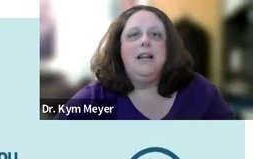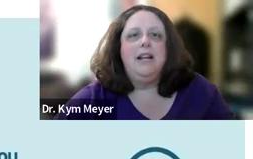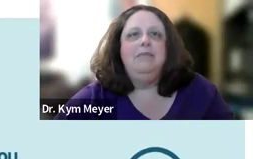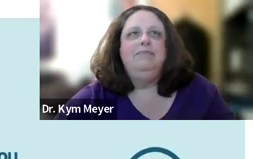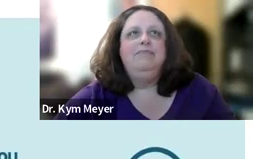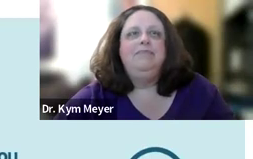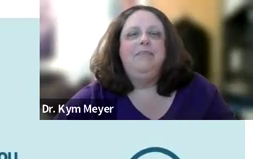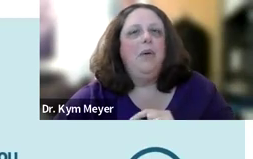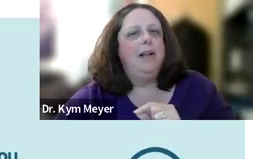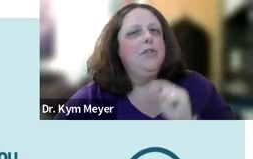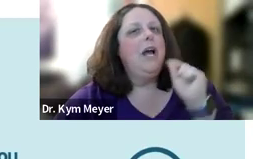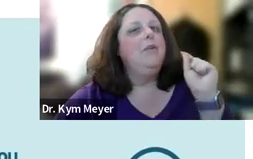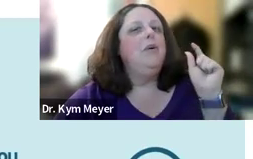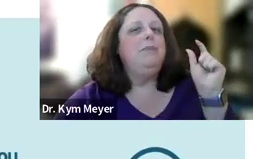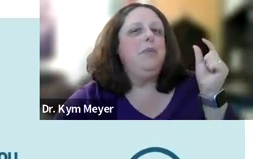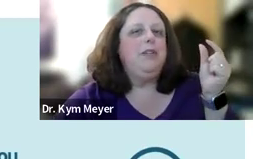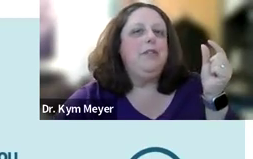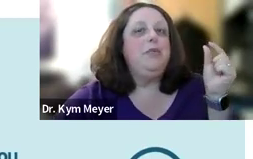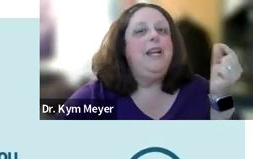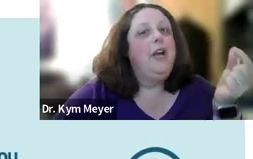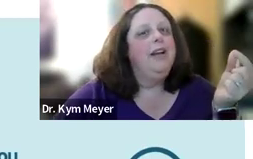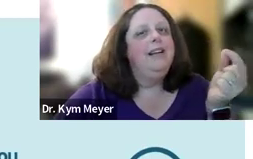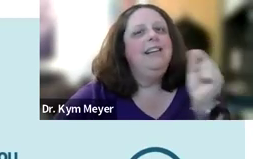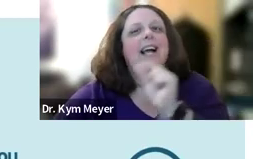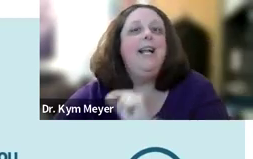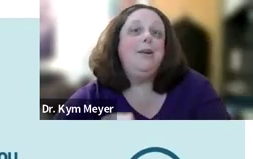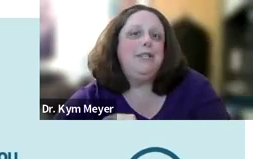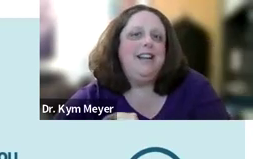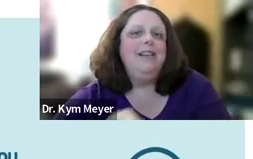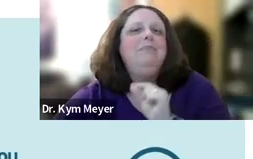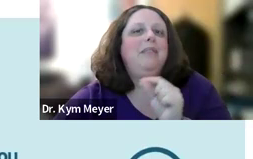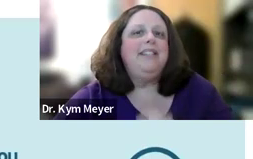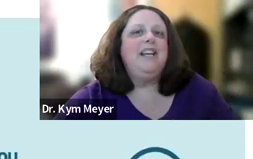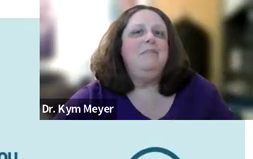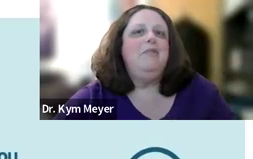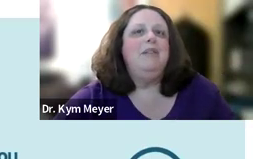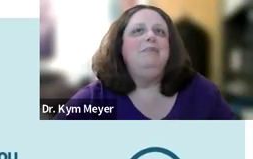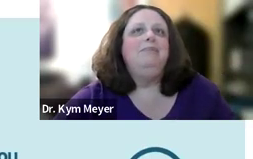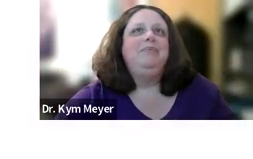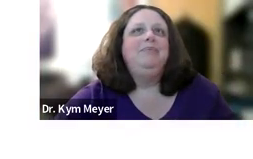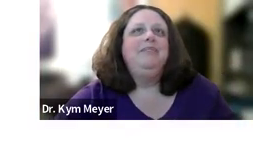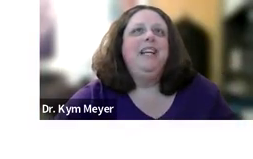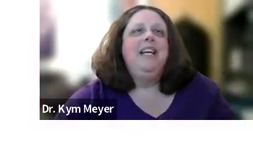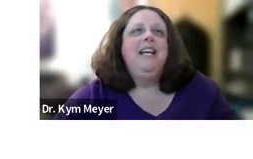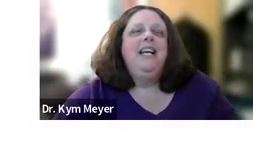understanding. Okay. So now knowing the difference between hearing and understanding, let's kind of move on.